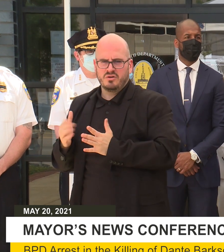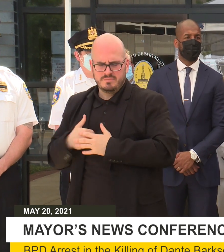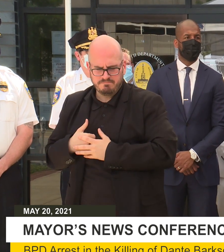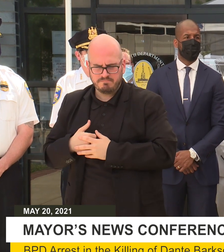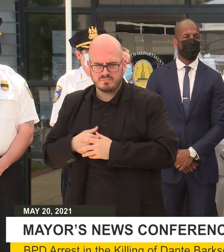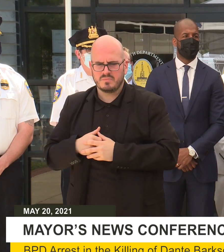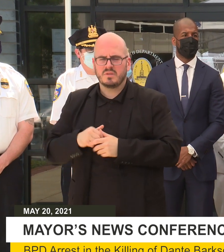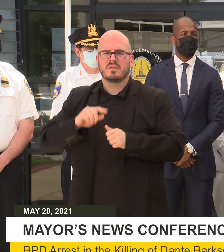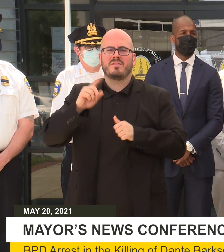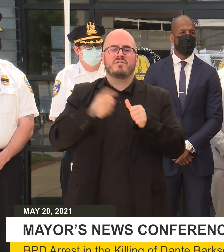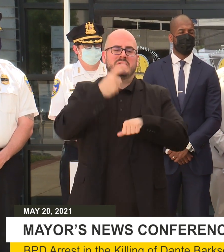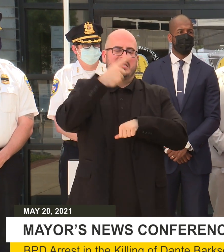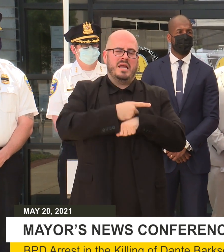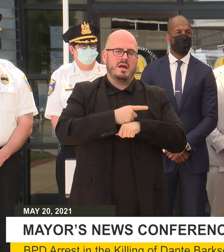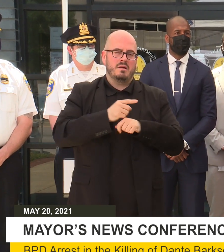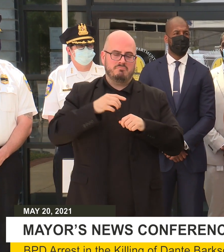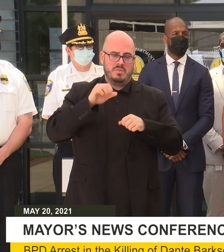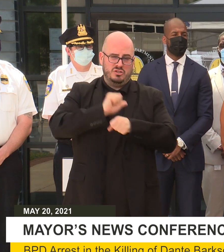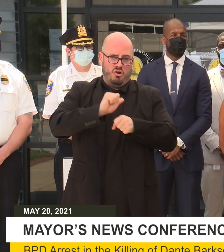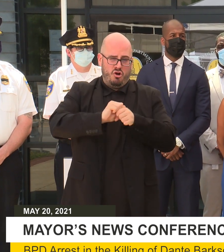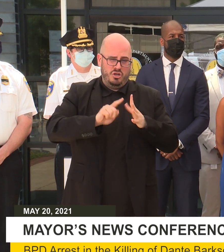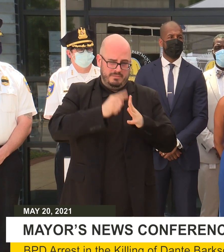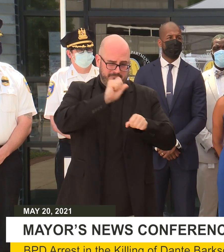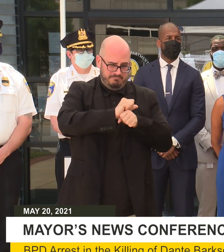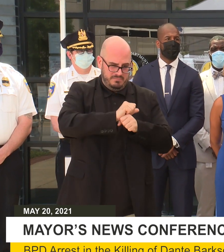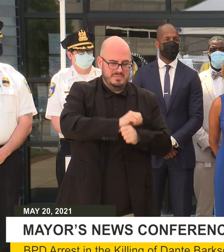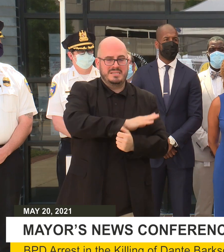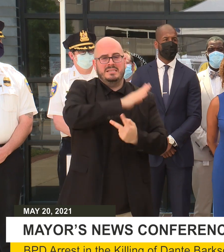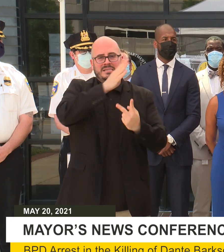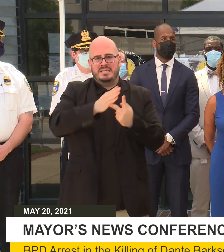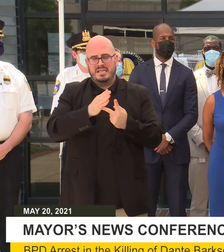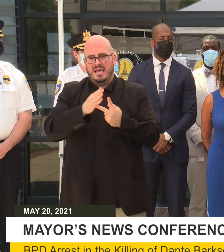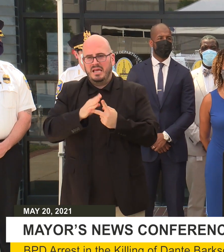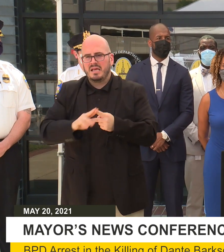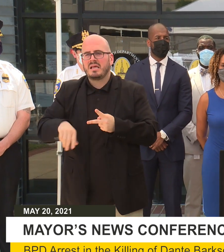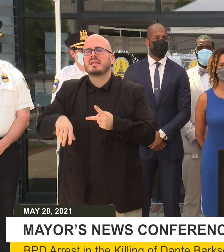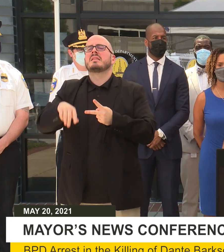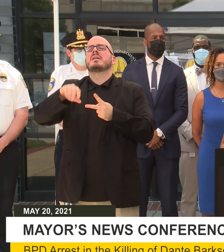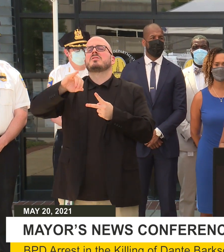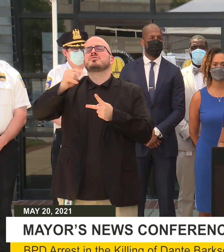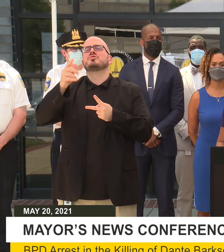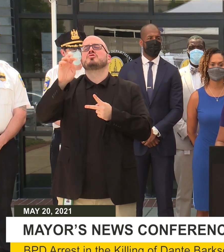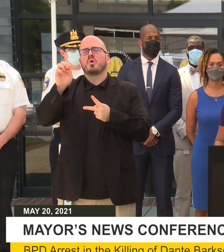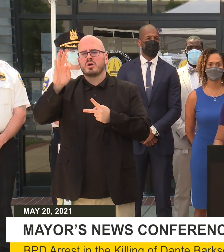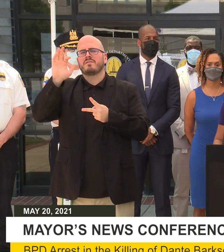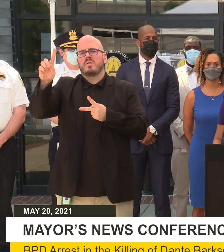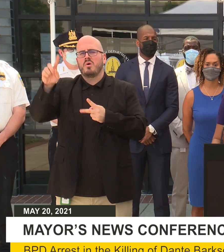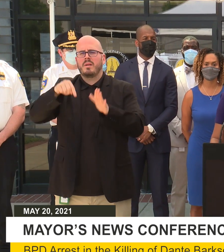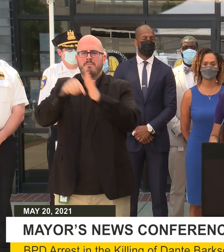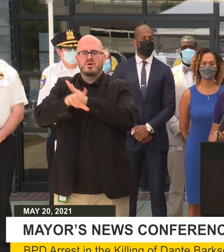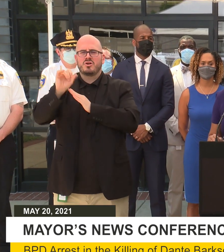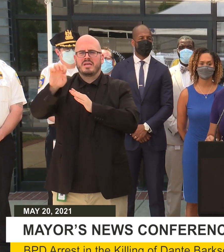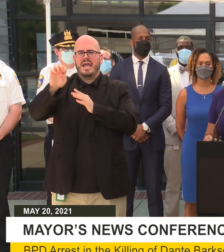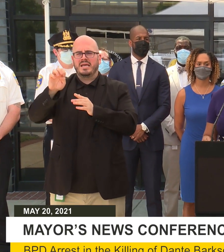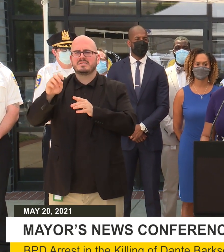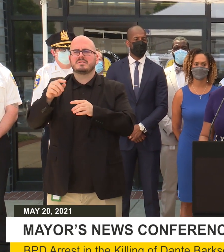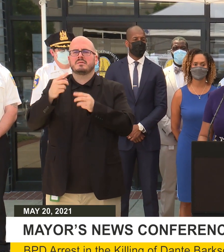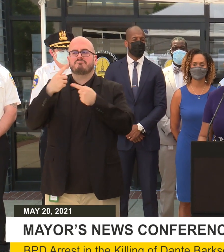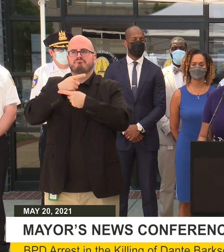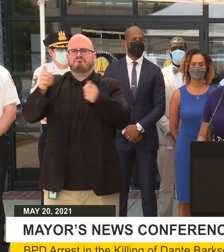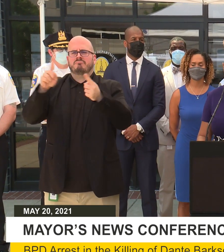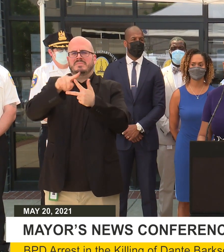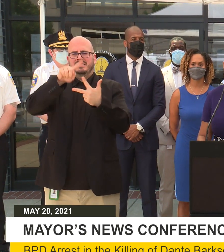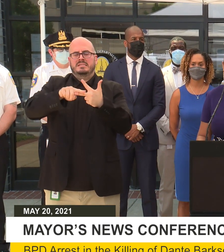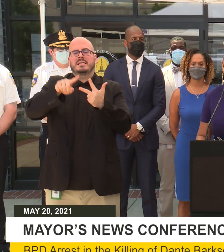The first day on the job, the day that the verdict in the George Floyd murder case was read, and today